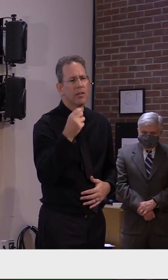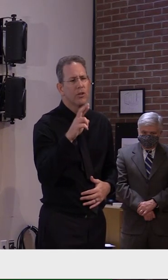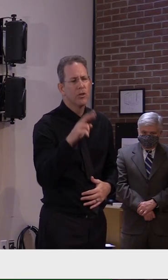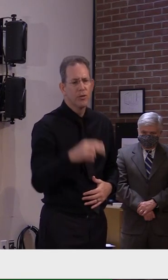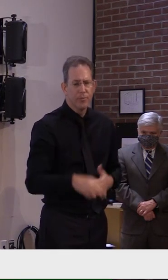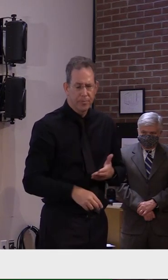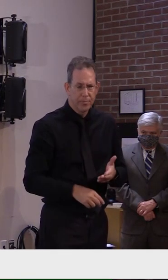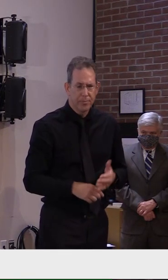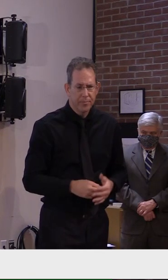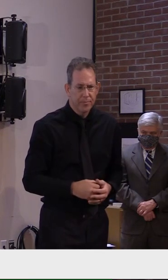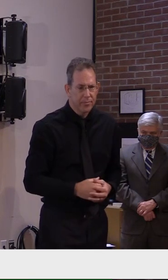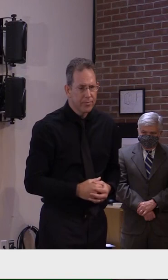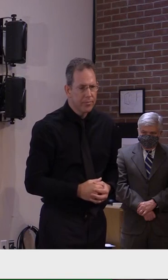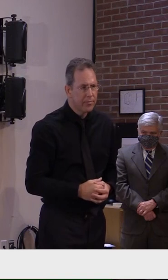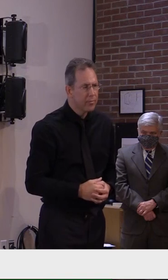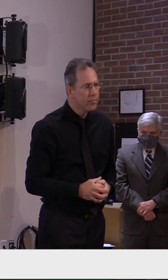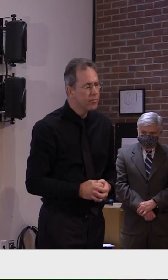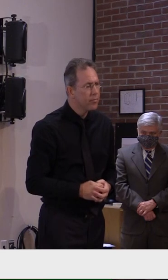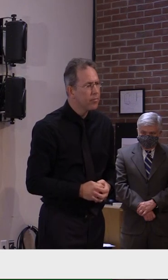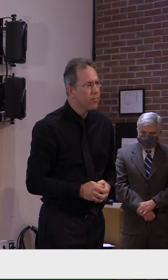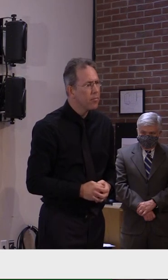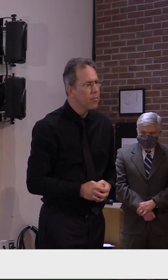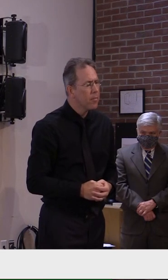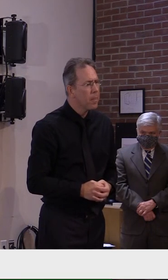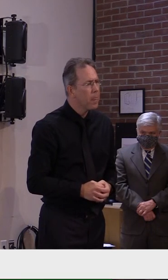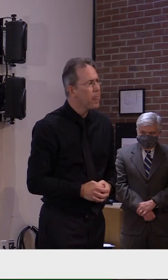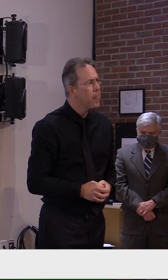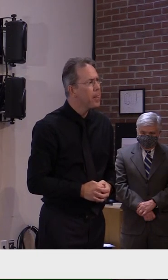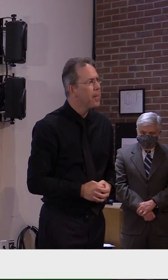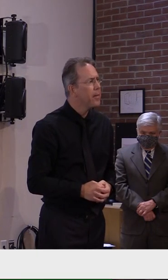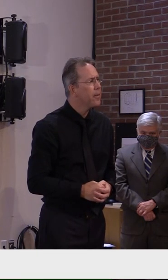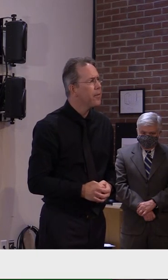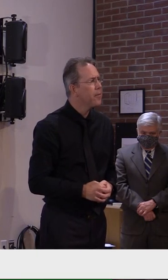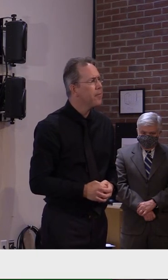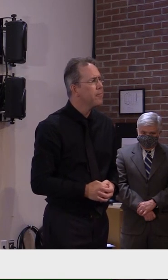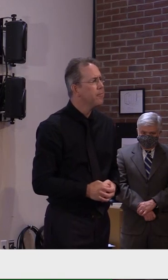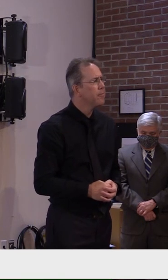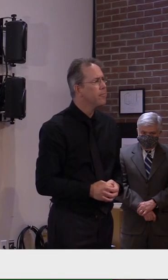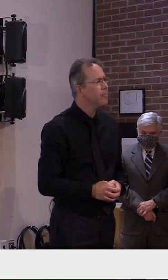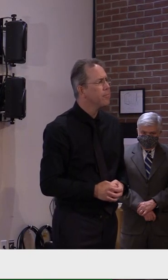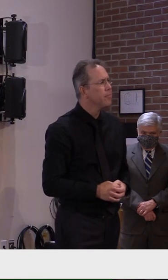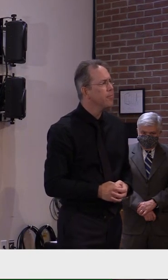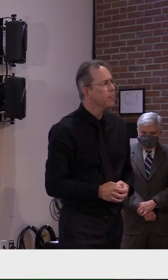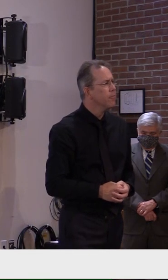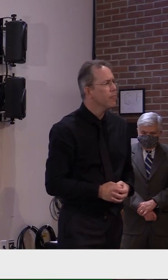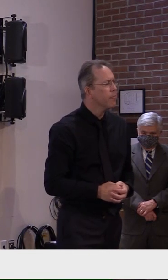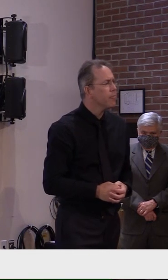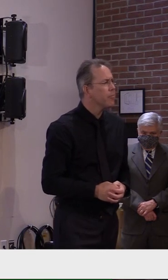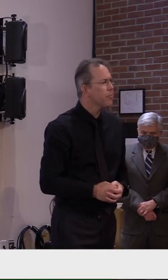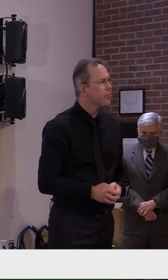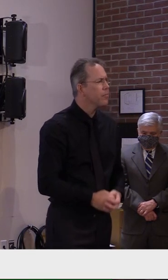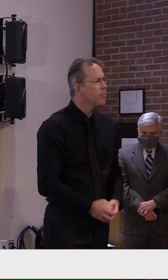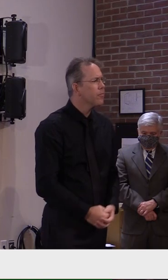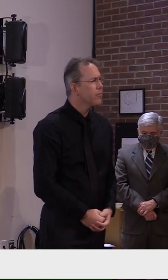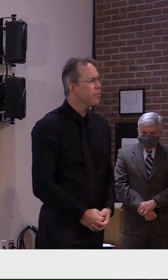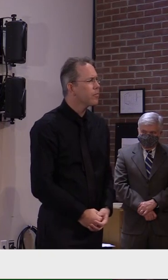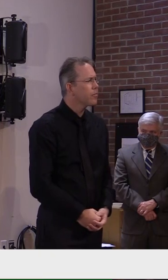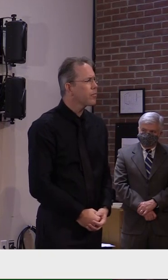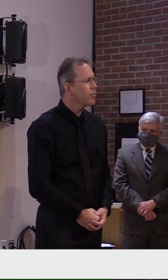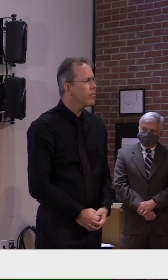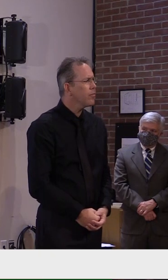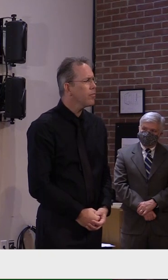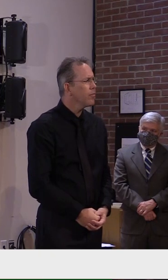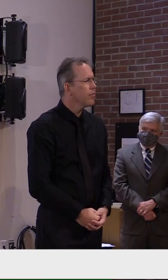What was the thinking and the science behind prohibiting outdoor mask gatherings? And is that something you'll consider changing?